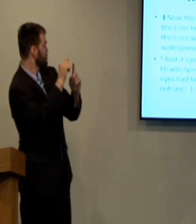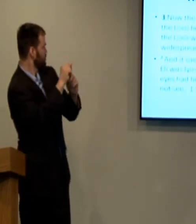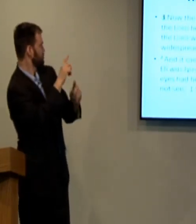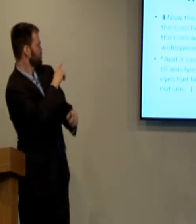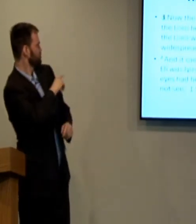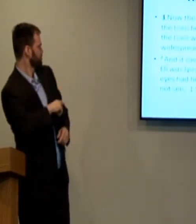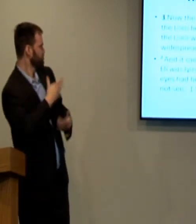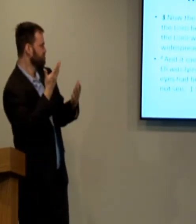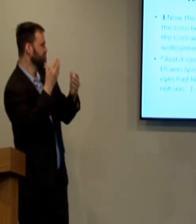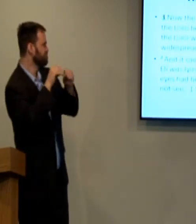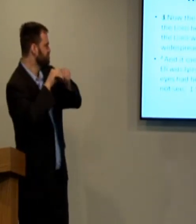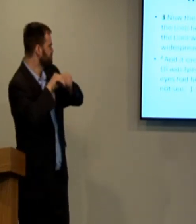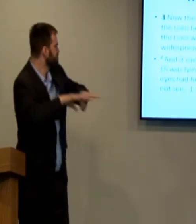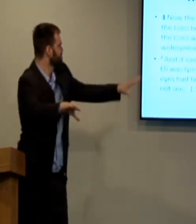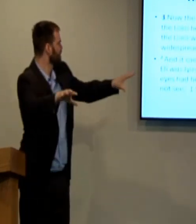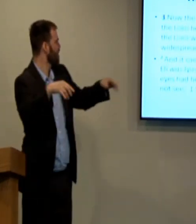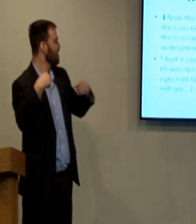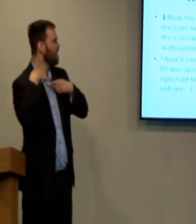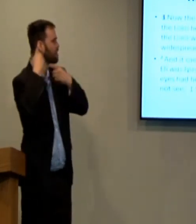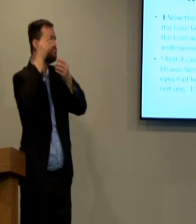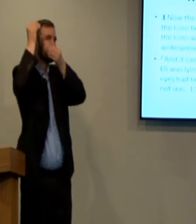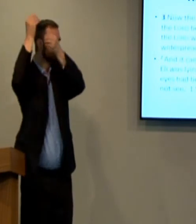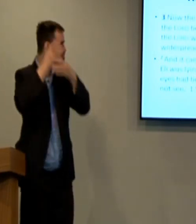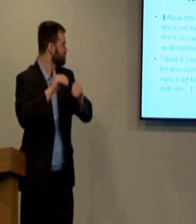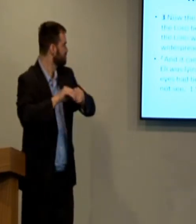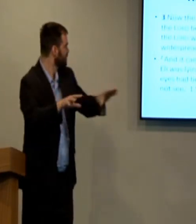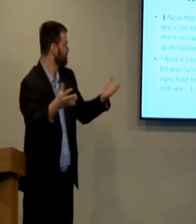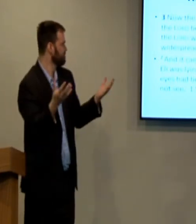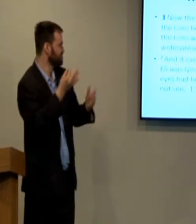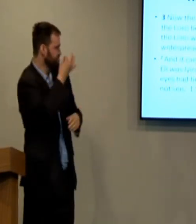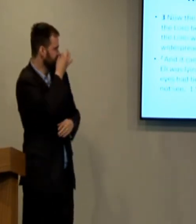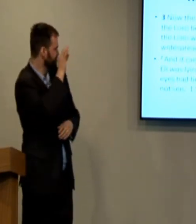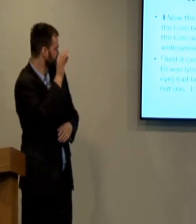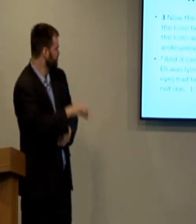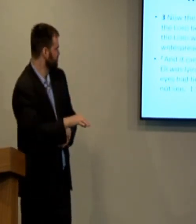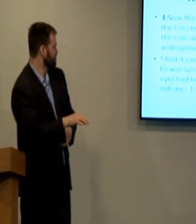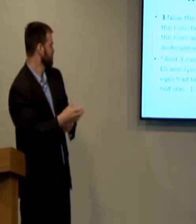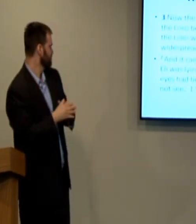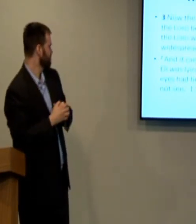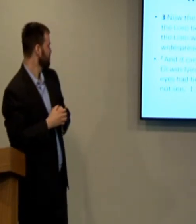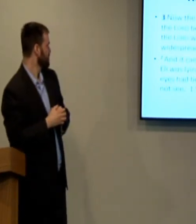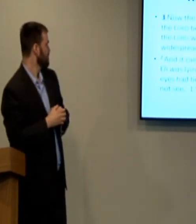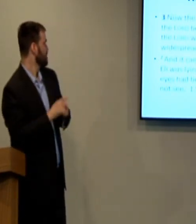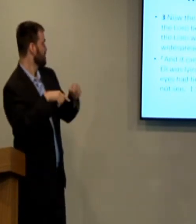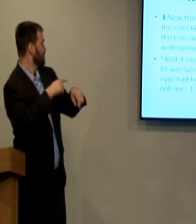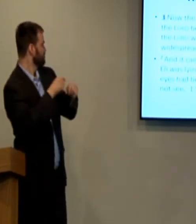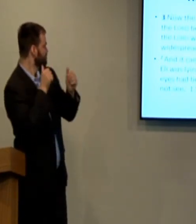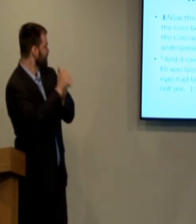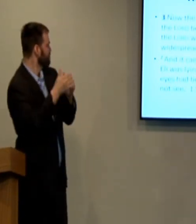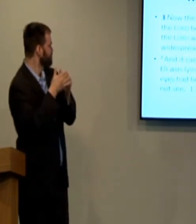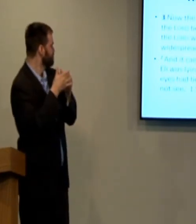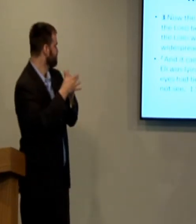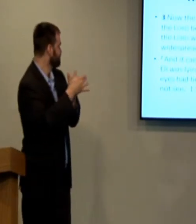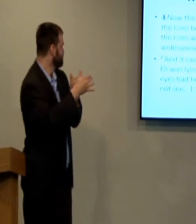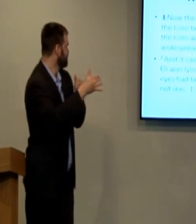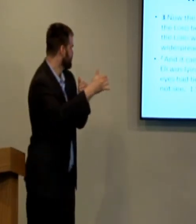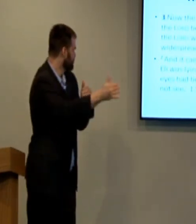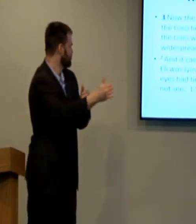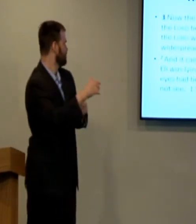ministered to the Lord before Eli, and the word of the Lord was rare in those days. There was no widespread revelation. And it came